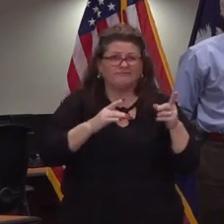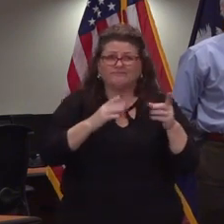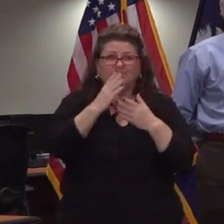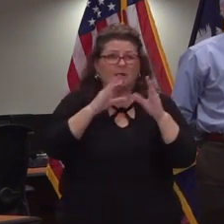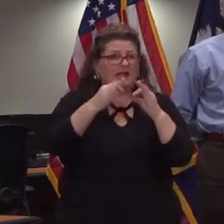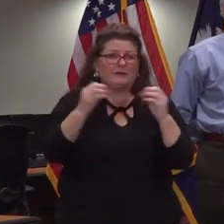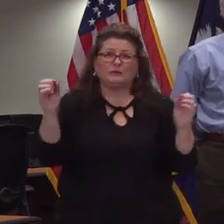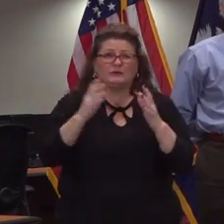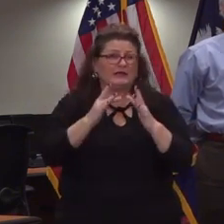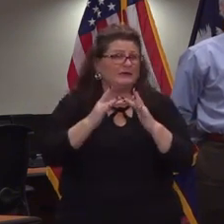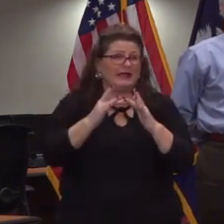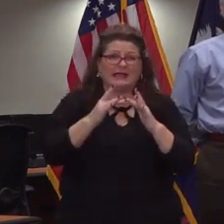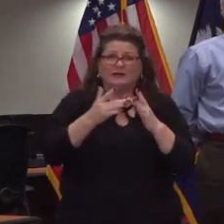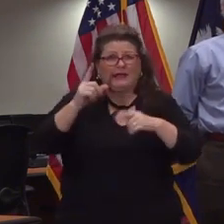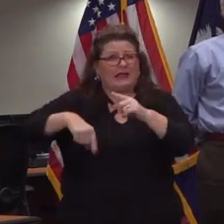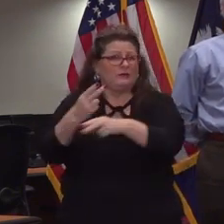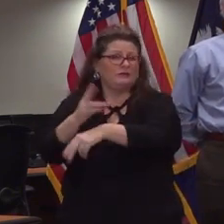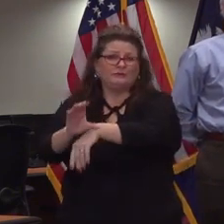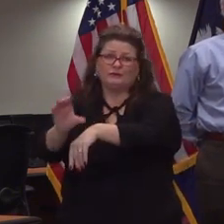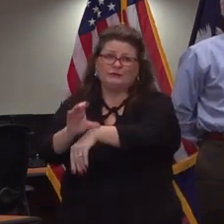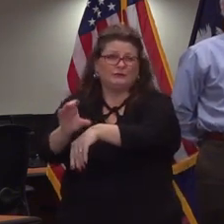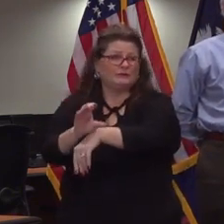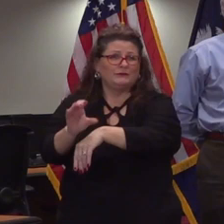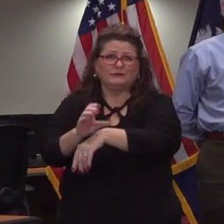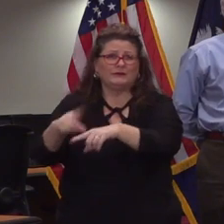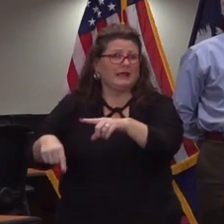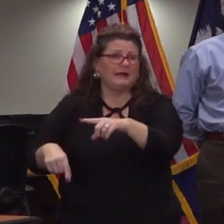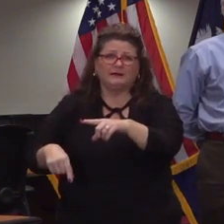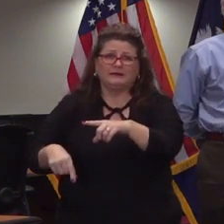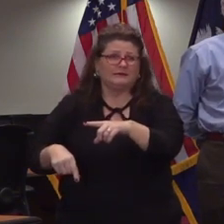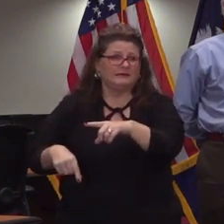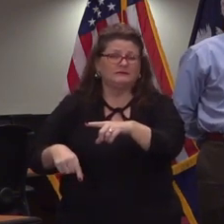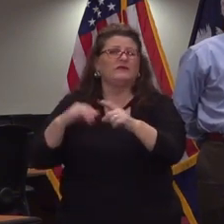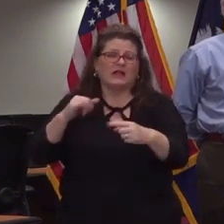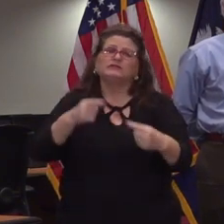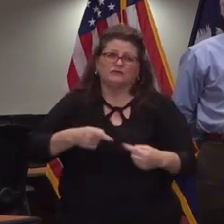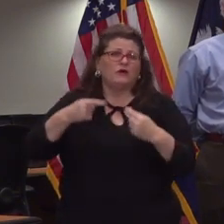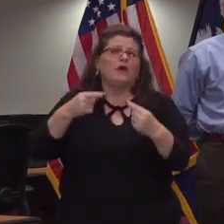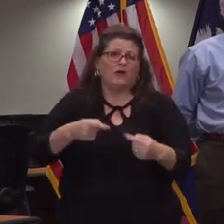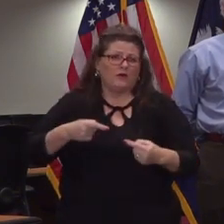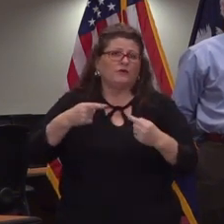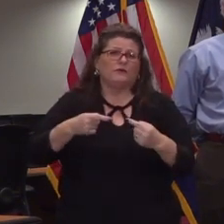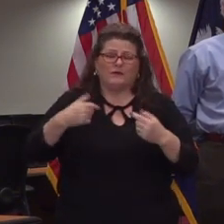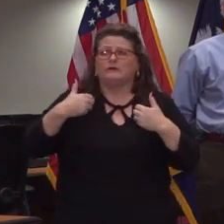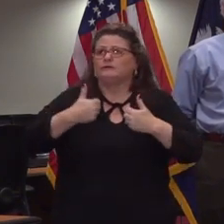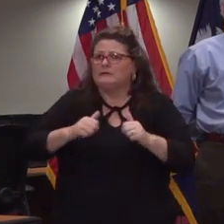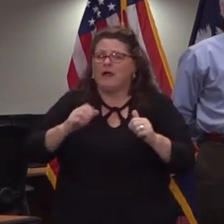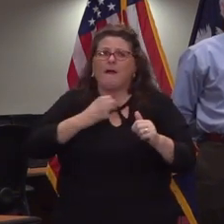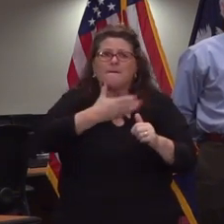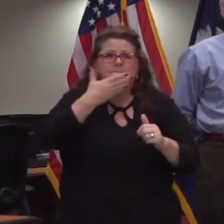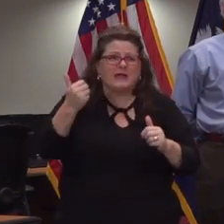so that makes it more difficult so that is certainly a struggle for families we've tried to provide